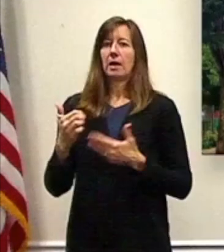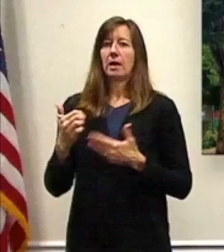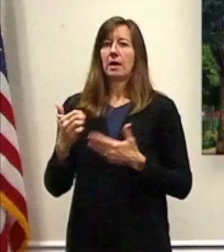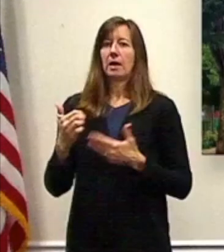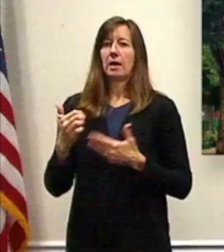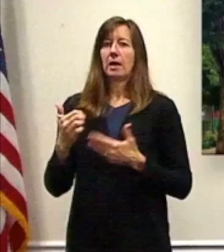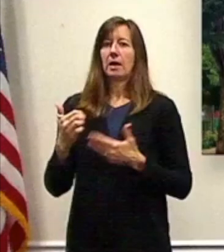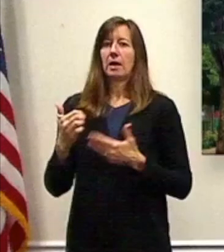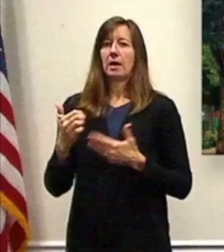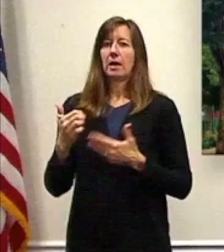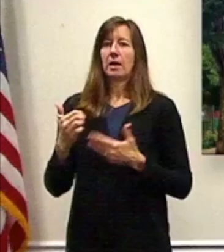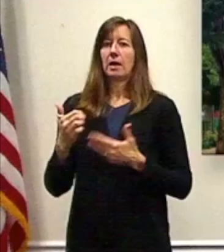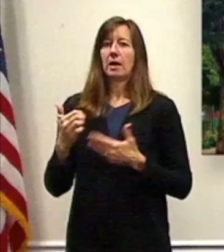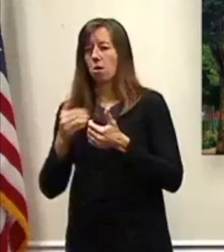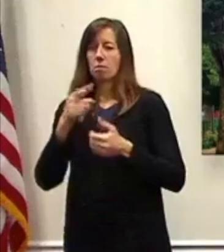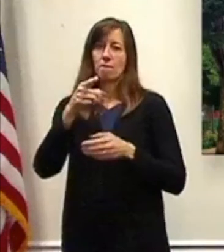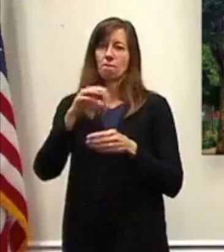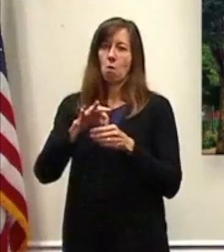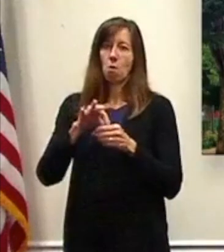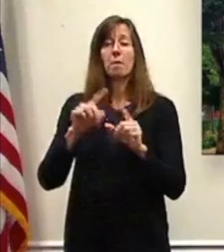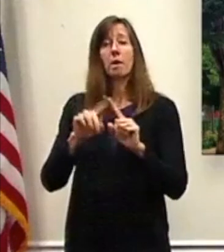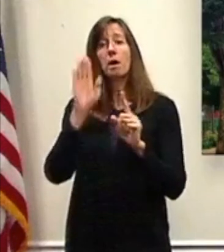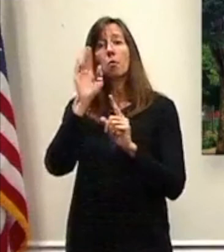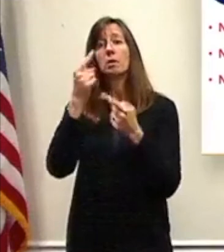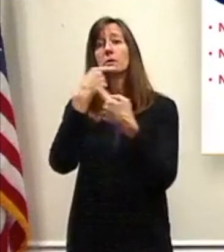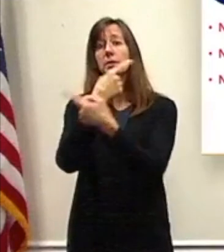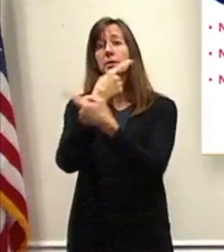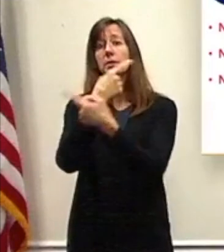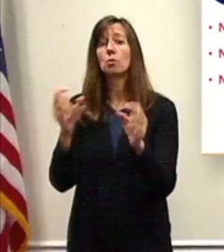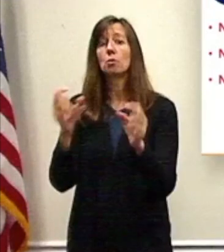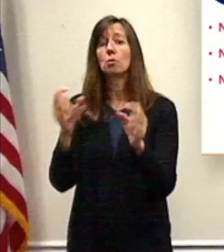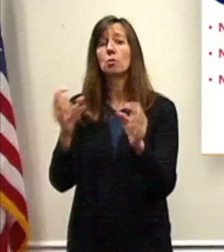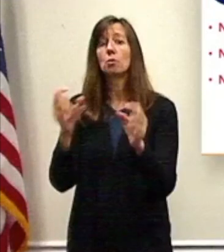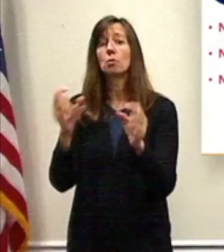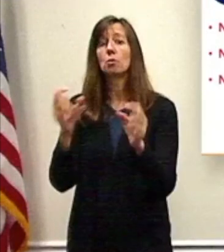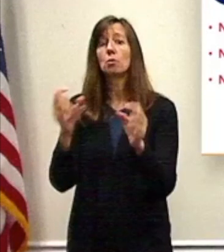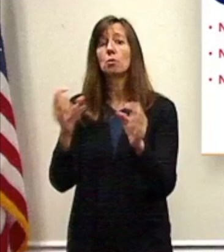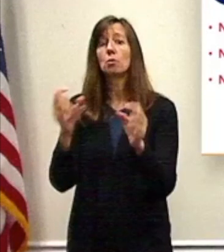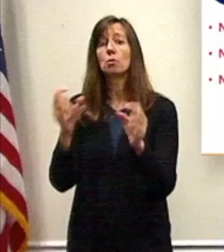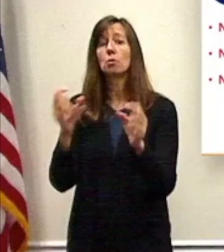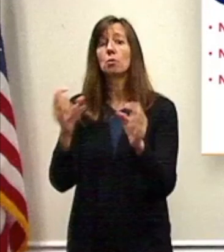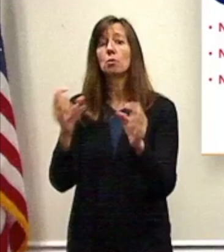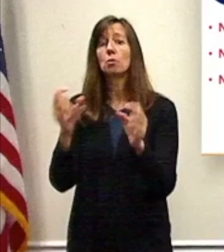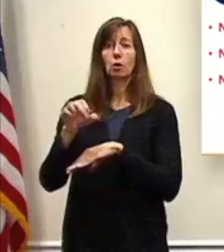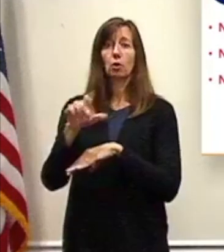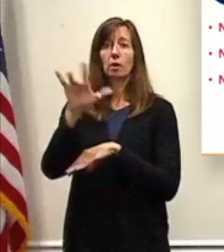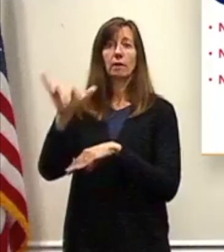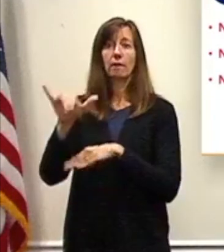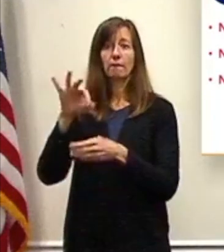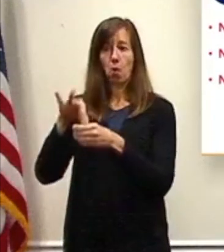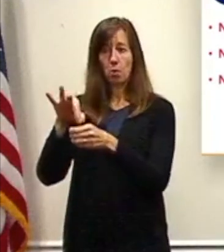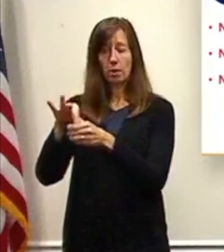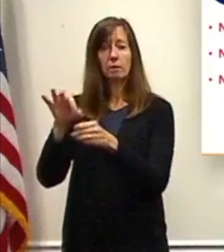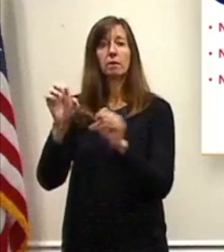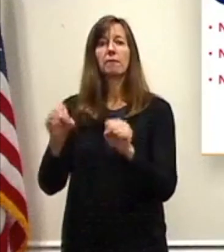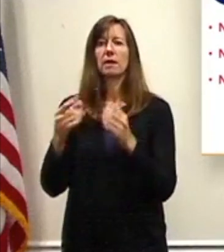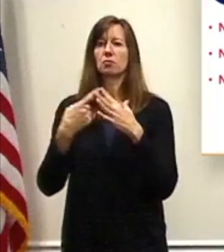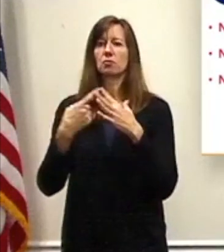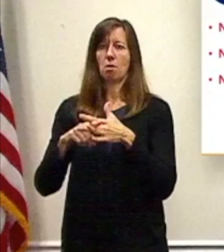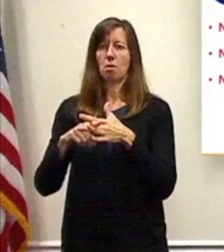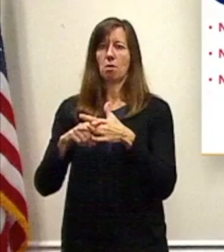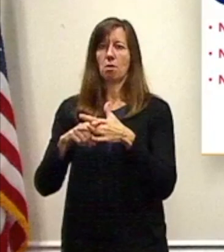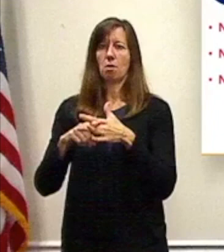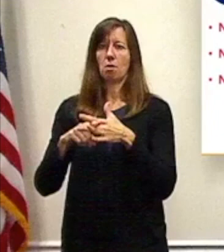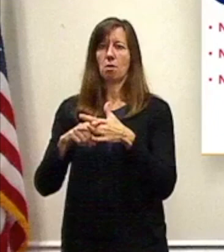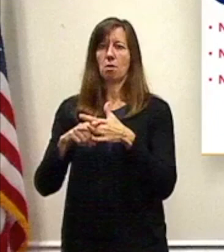I will tell you that you can participate in early voting. That is underway already. Of course, the last day to vote